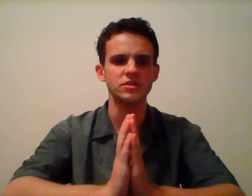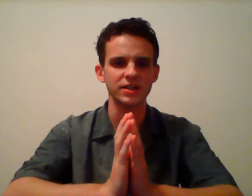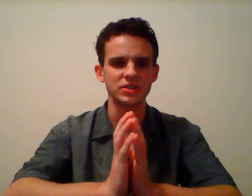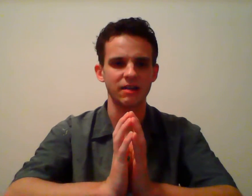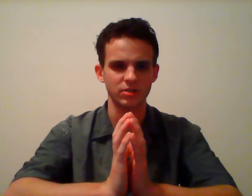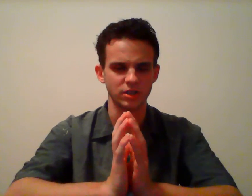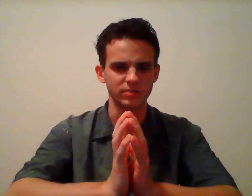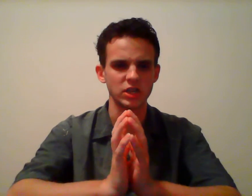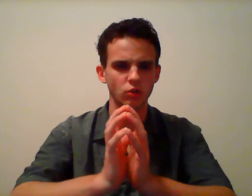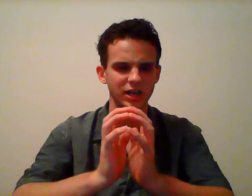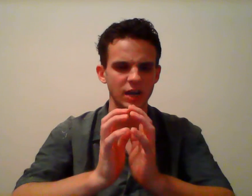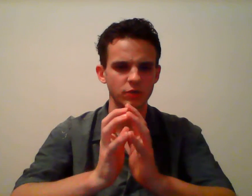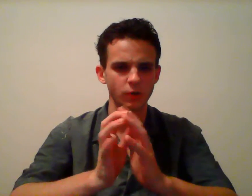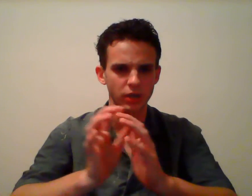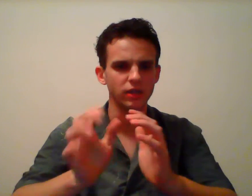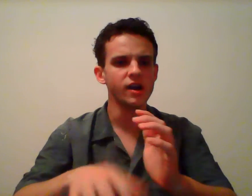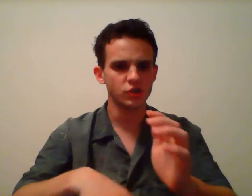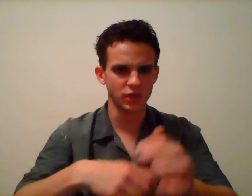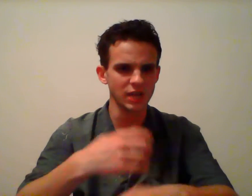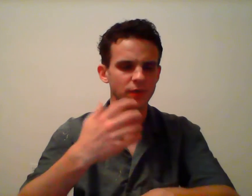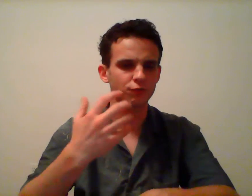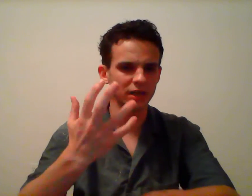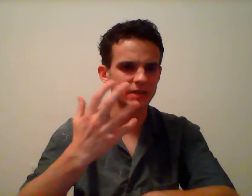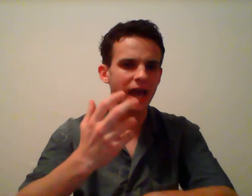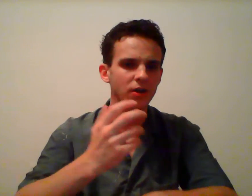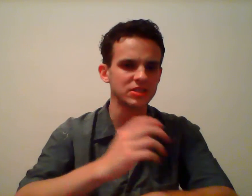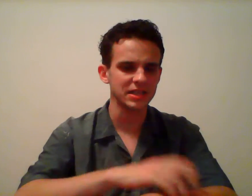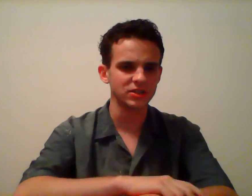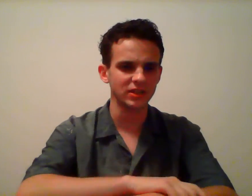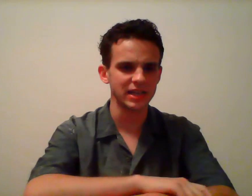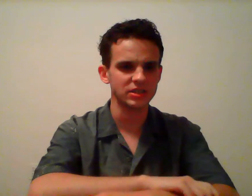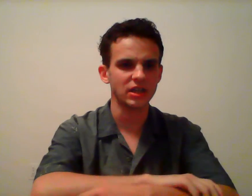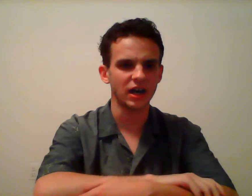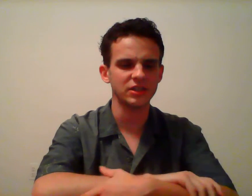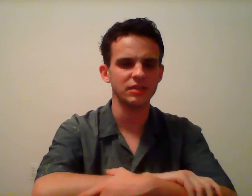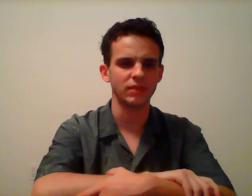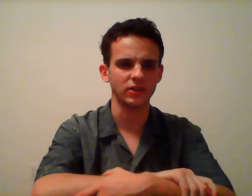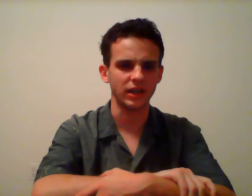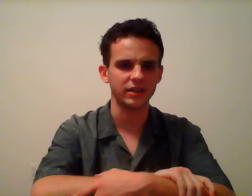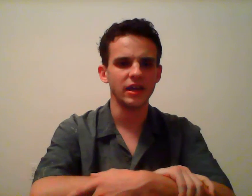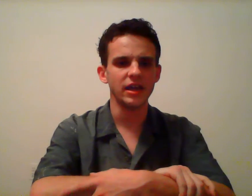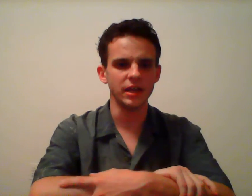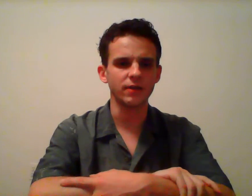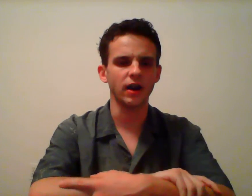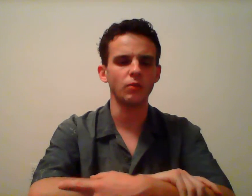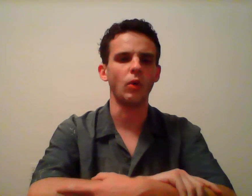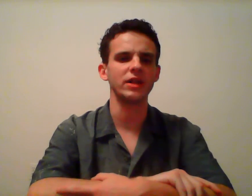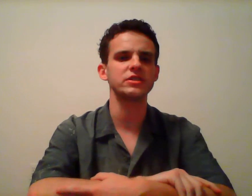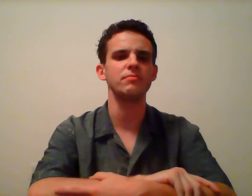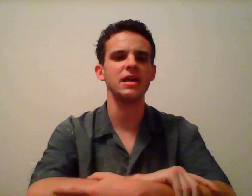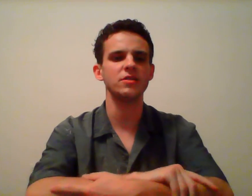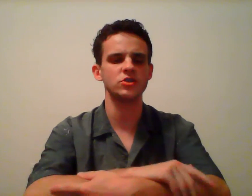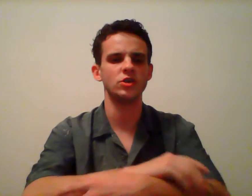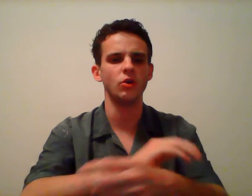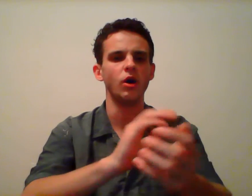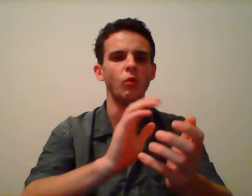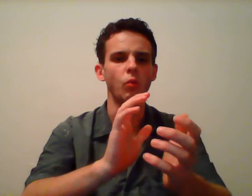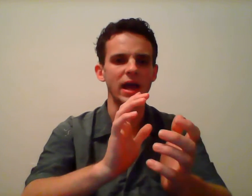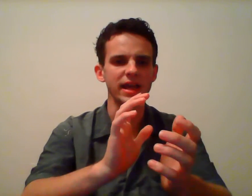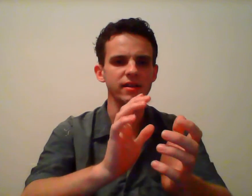does guarantee a right to anonymous voting. So it can't be framed out as easily as the Khan team might like. If Khan wants to make this go away,